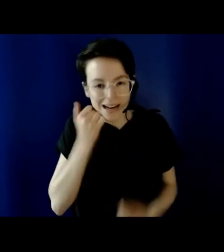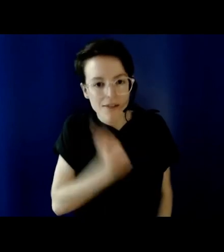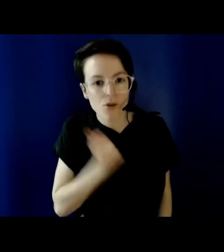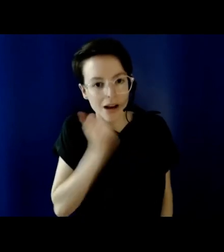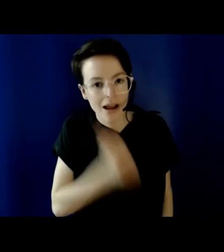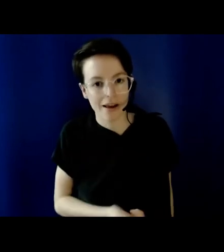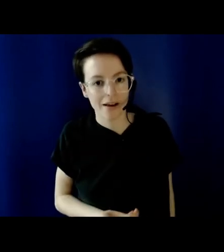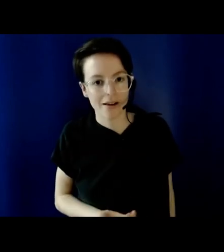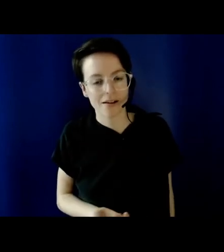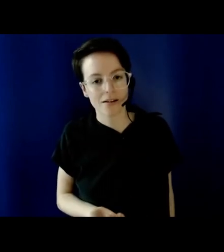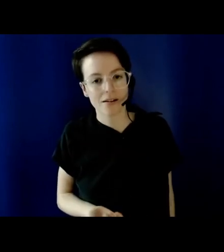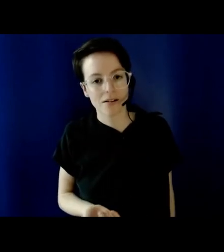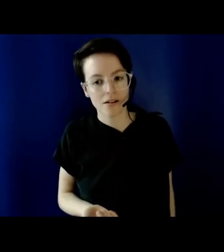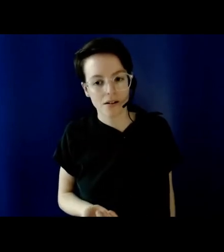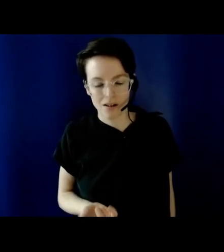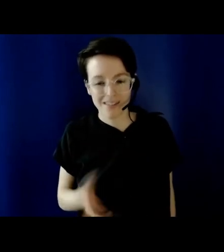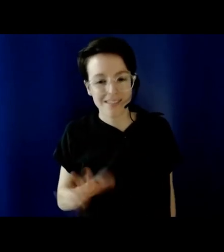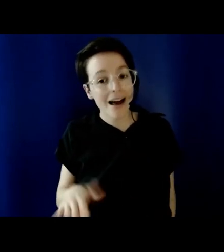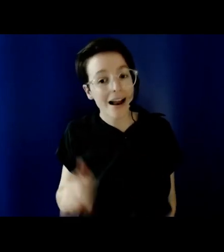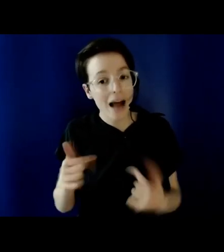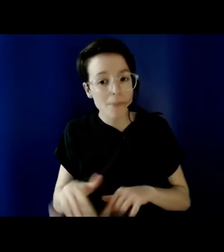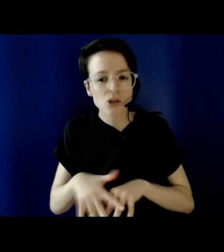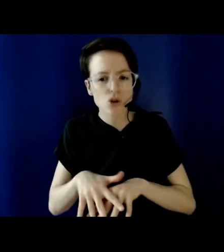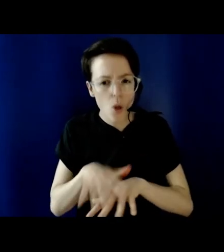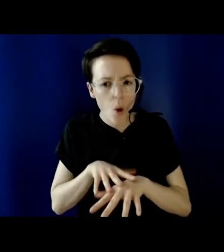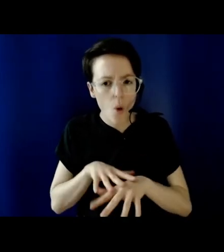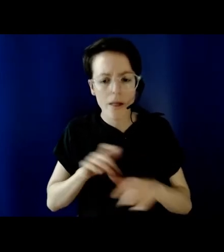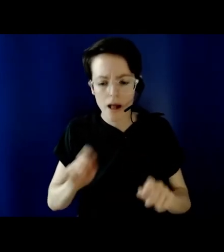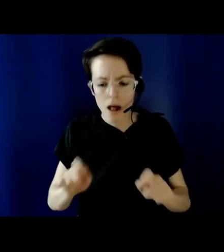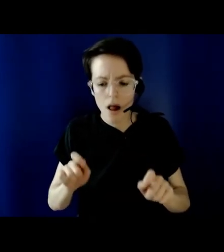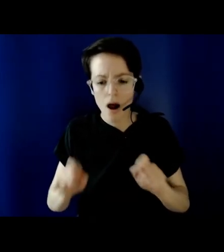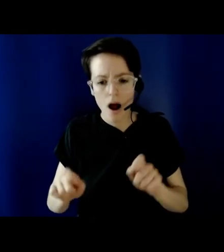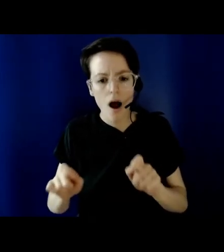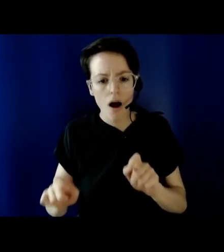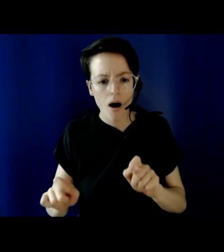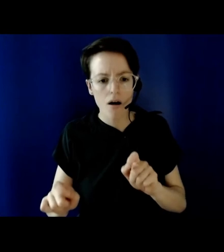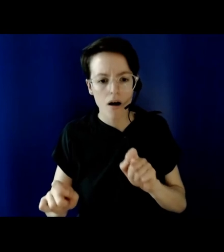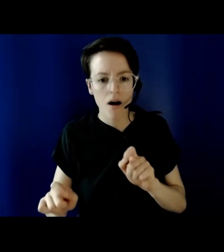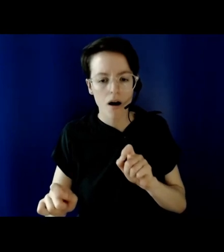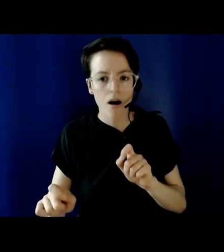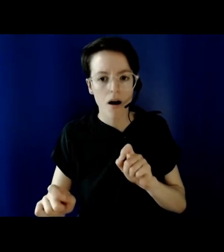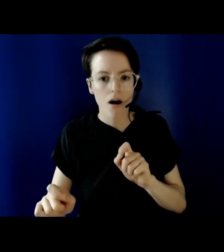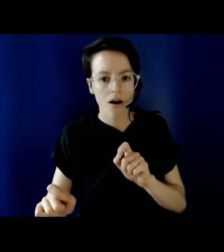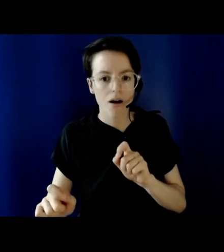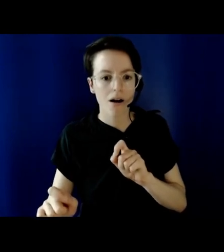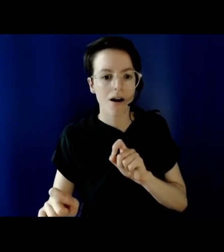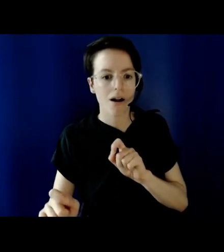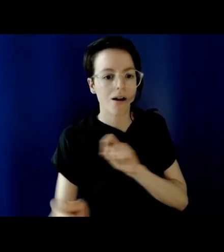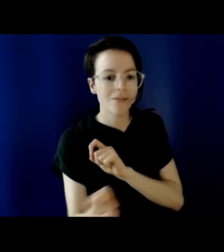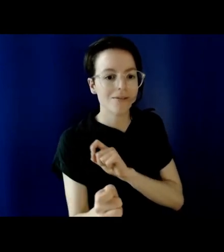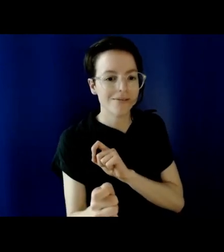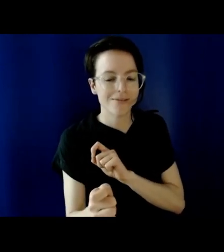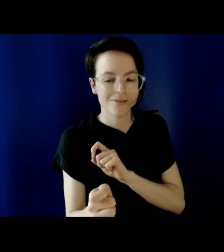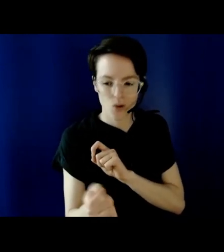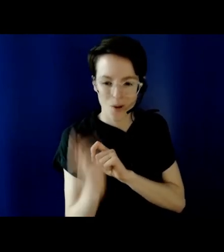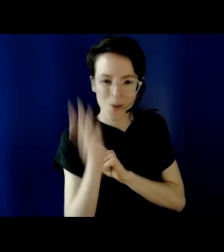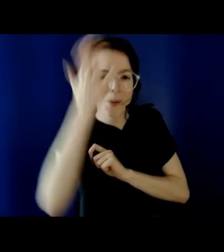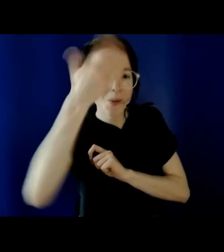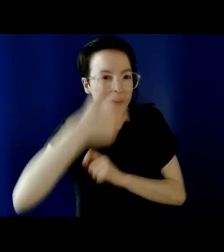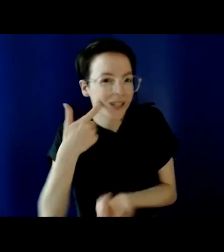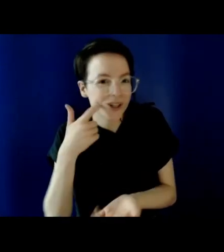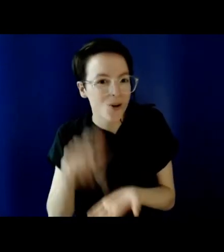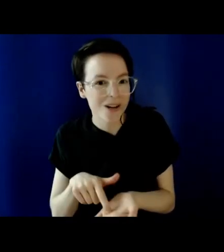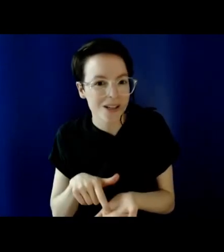just how extensively I've modified my world to make it work for me. Disabled people are often, by